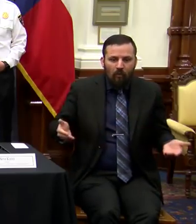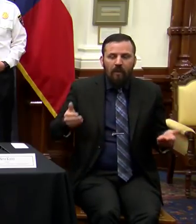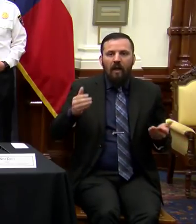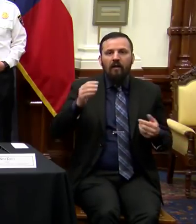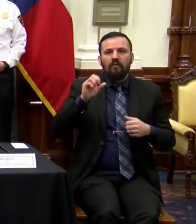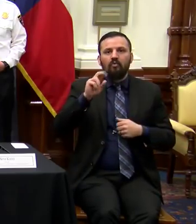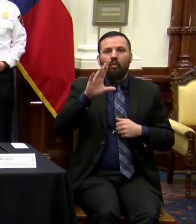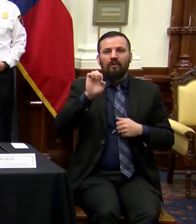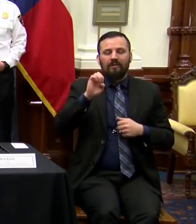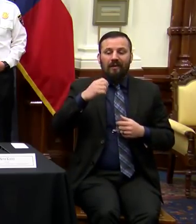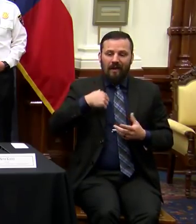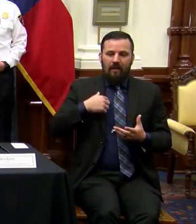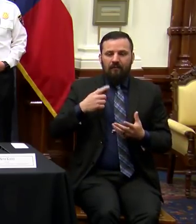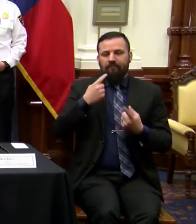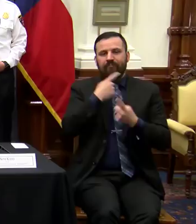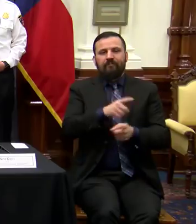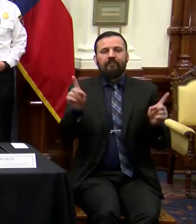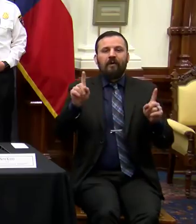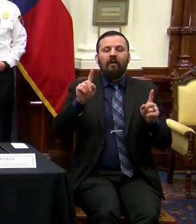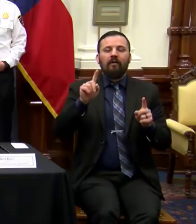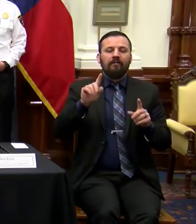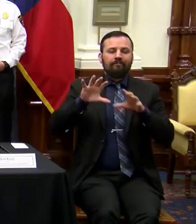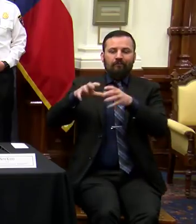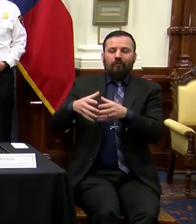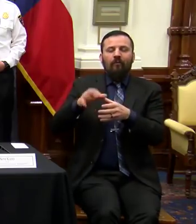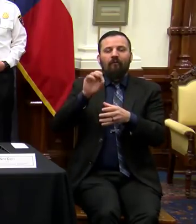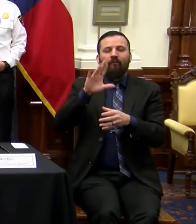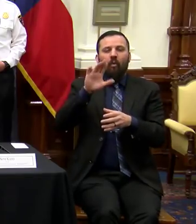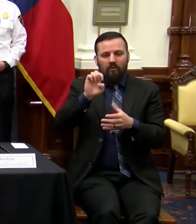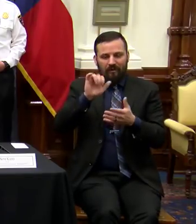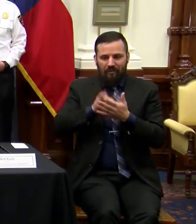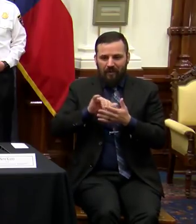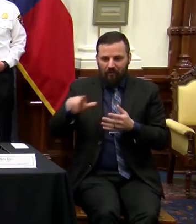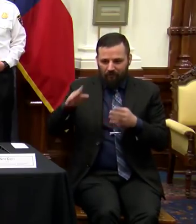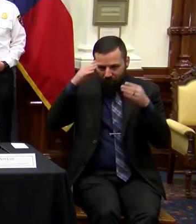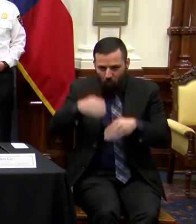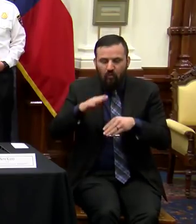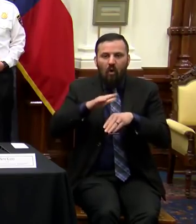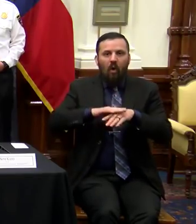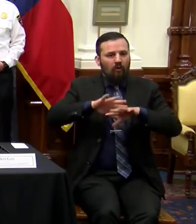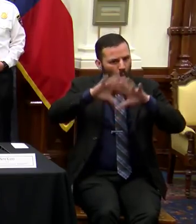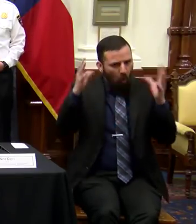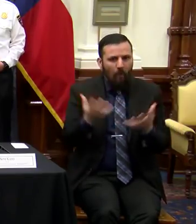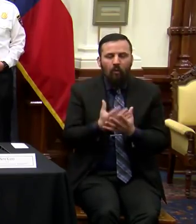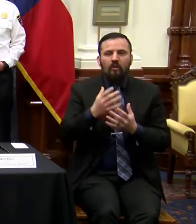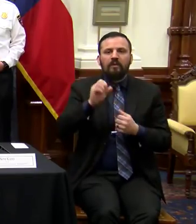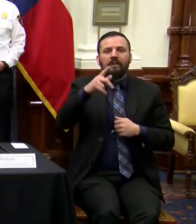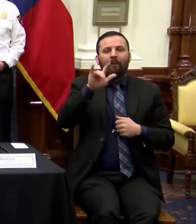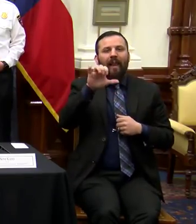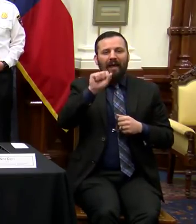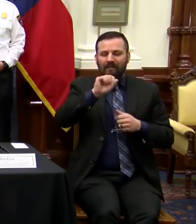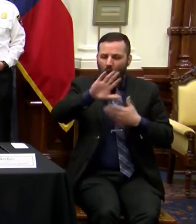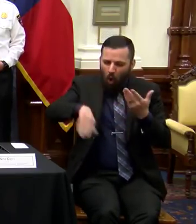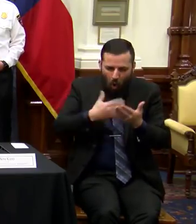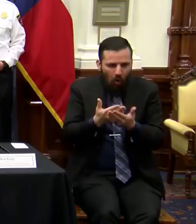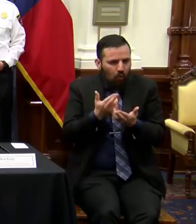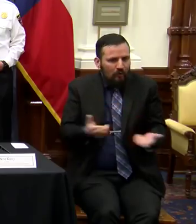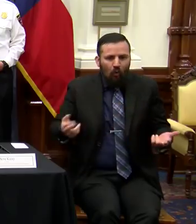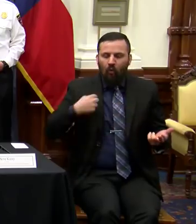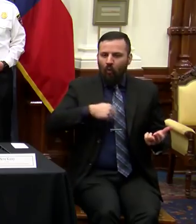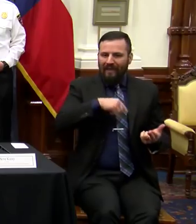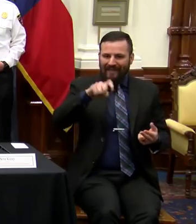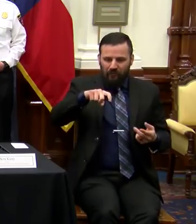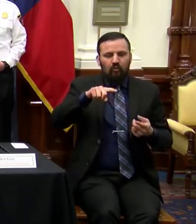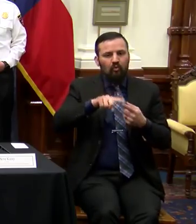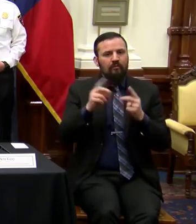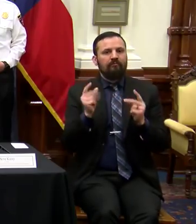announcing a strike force that's focused on global supplies of all resources needed to immediately respond to